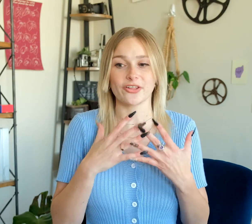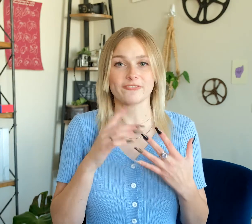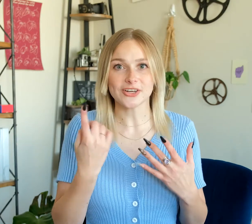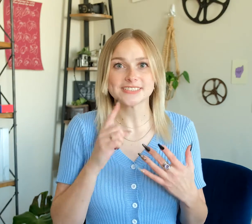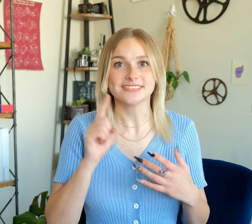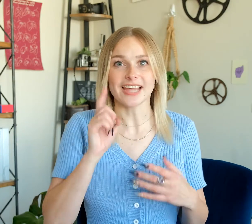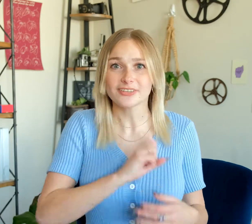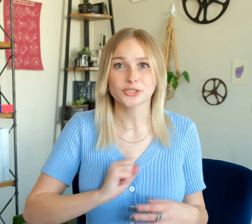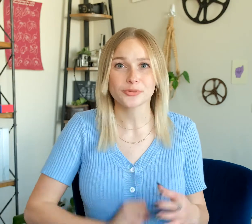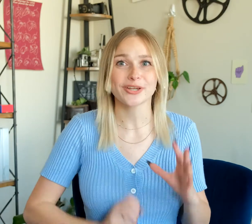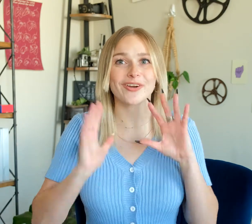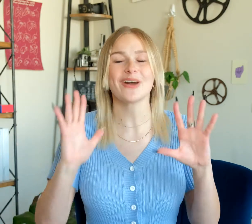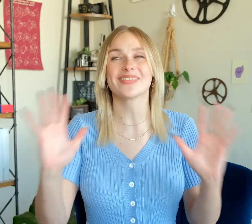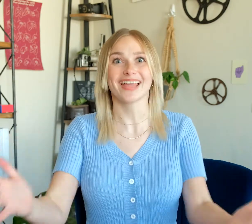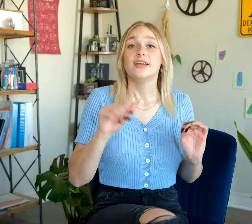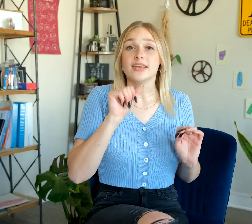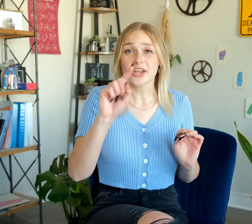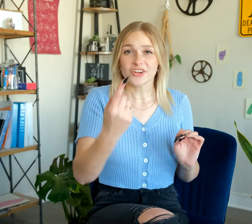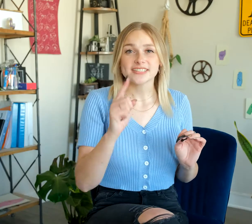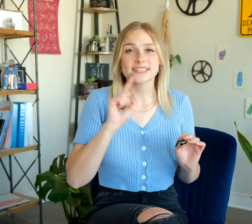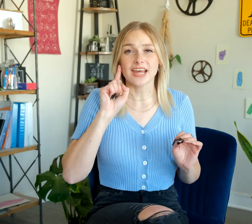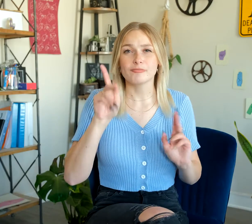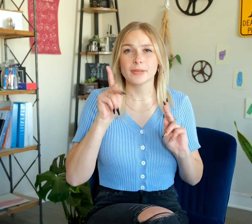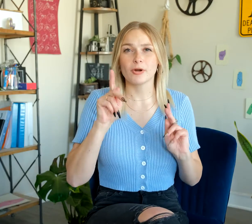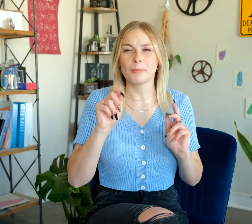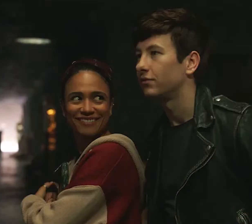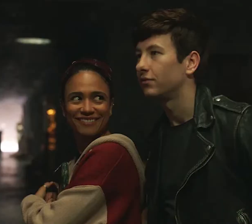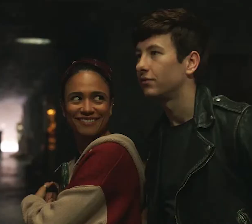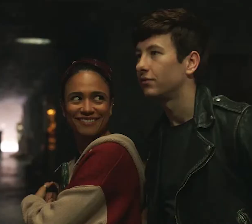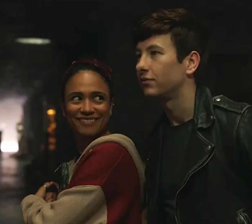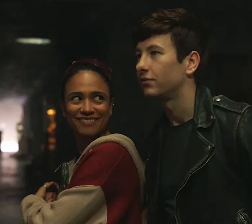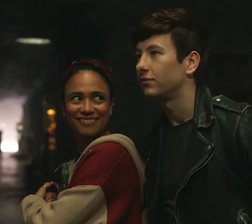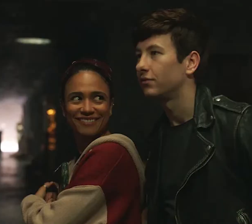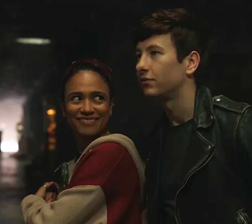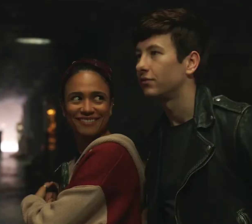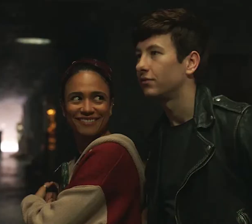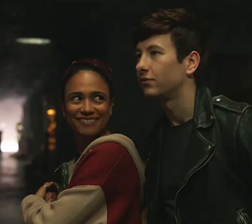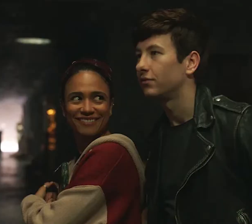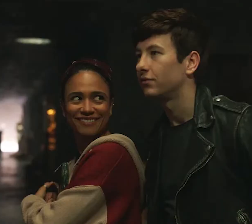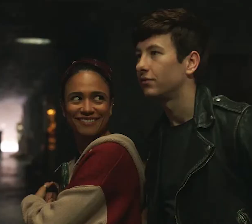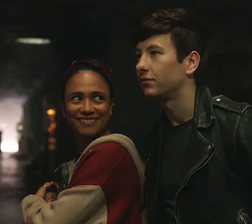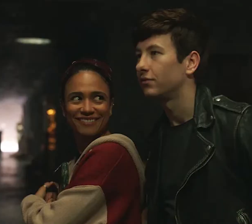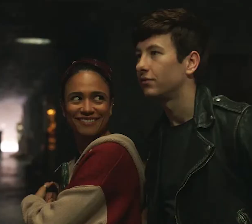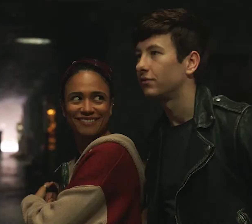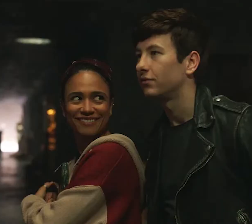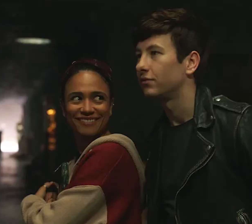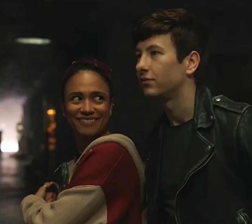know, the first deaf superhero. Like, not just to deaf people, but to like, everyone. Macaulay is disabled in the